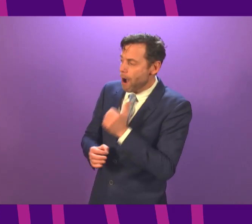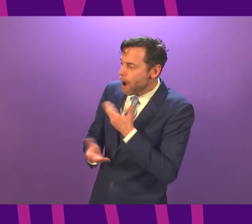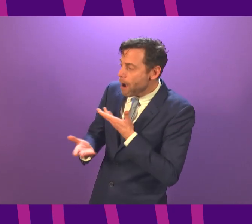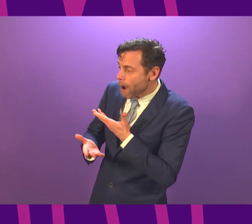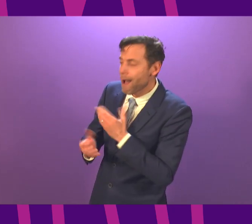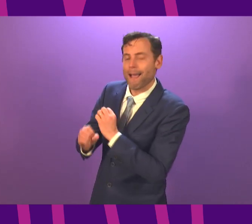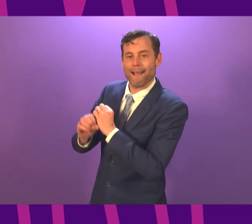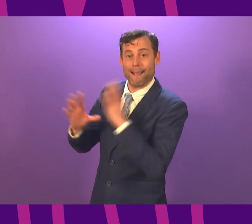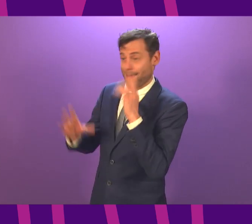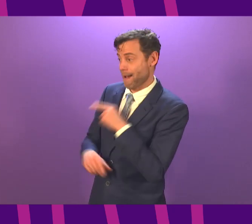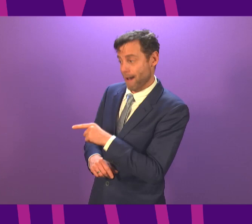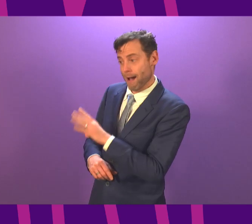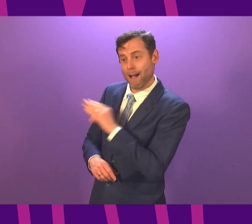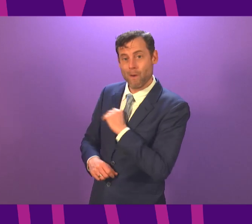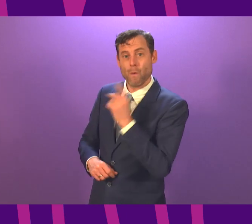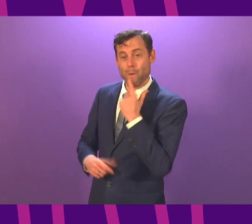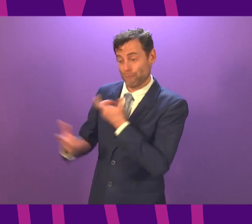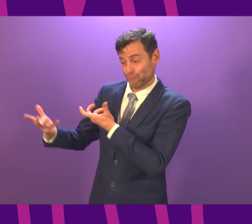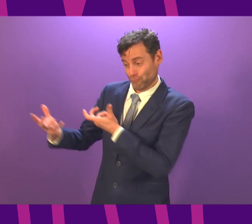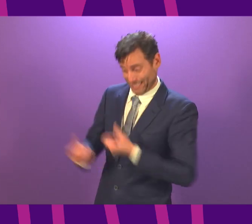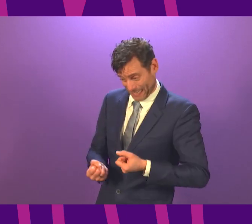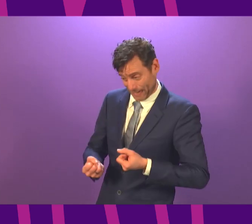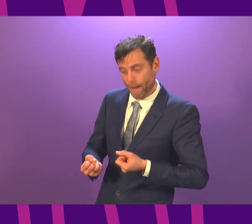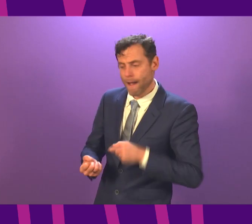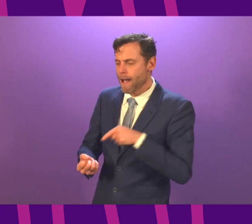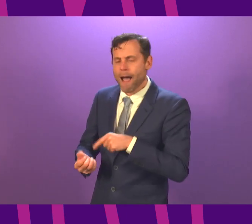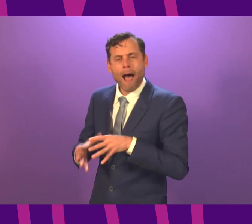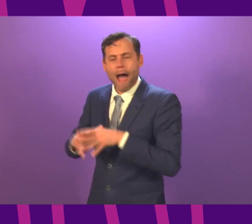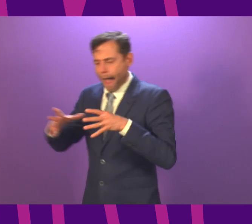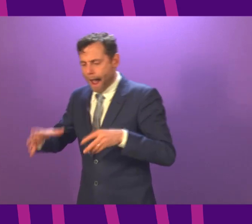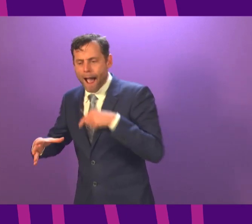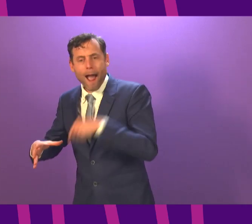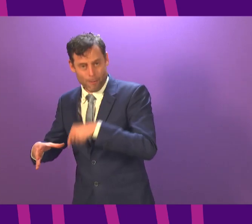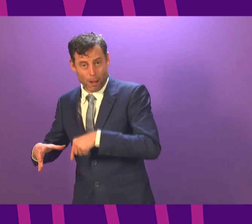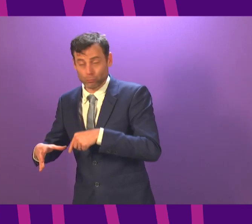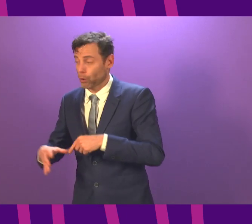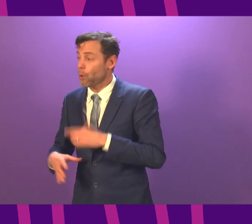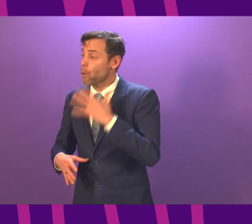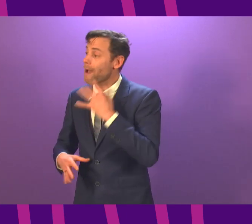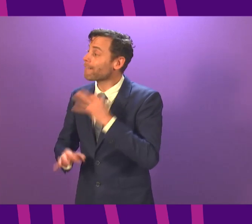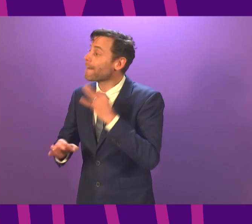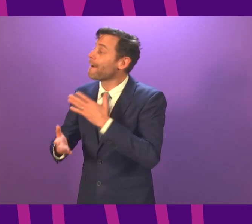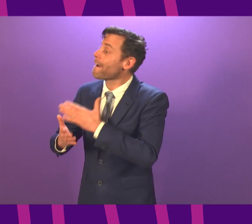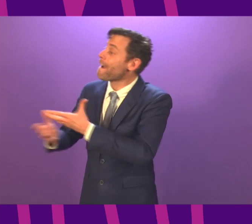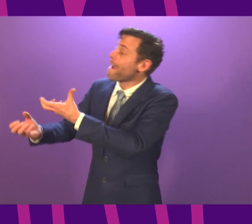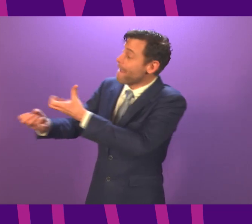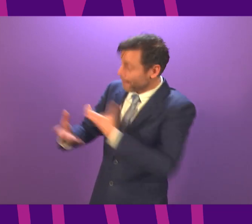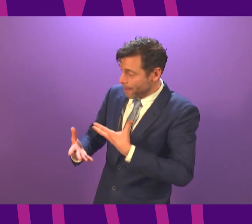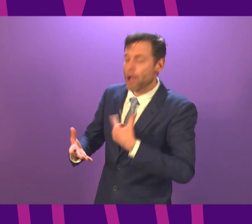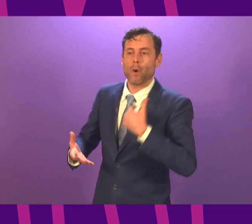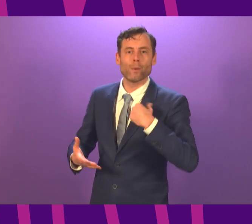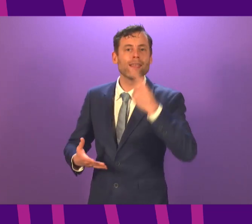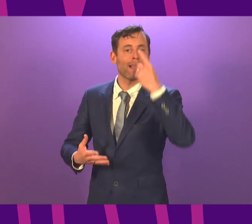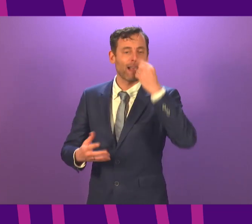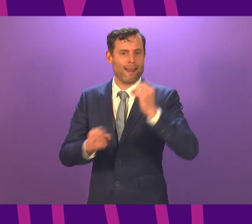parliament is updated on that and crucially of course as people start to get the invitations for vaccination that will become very clear